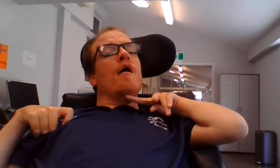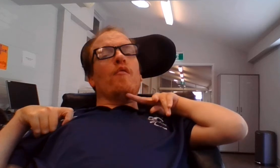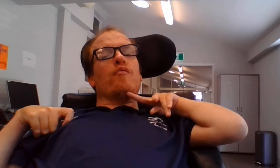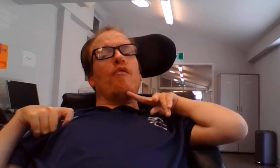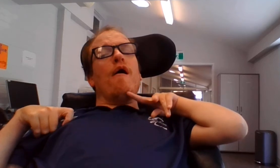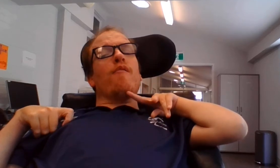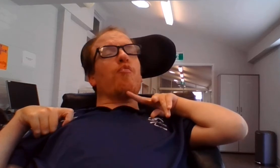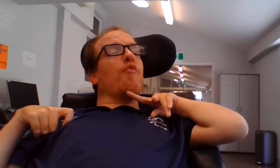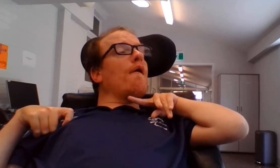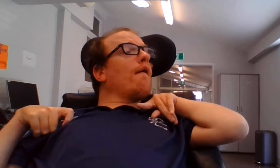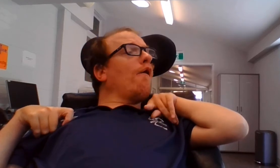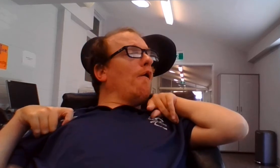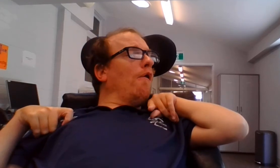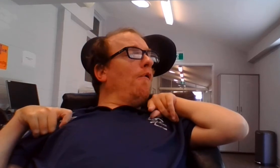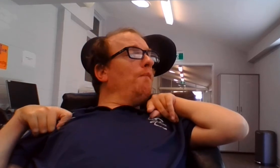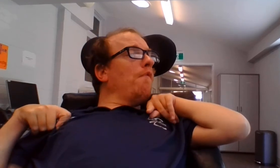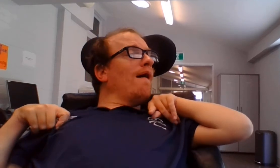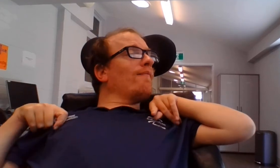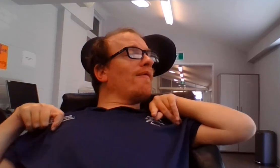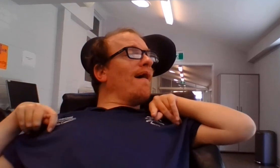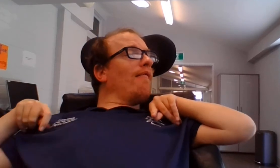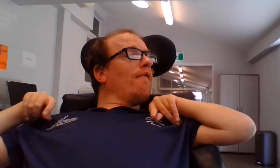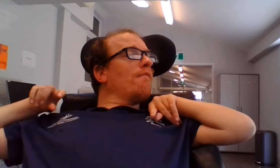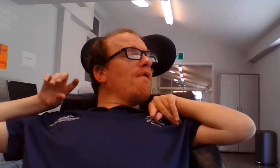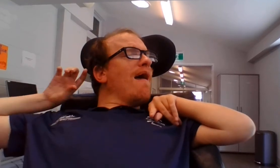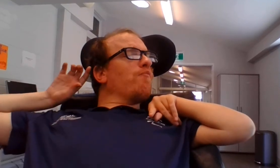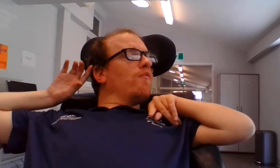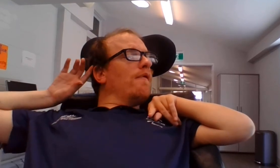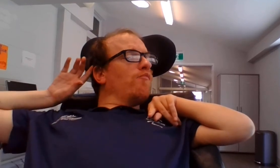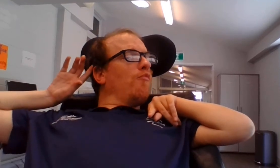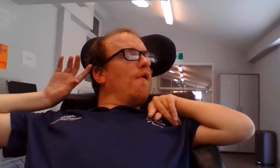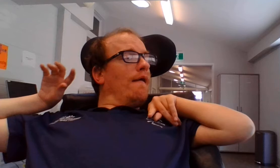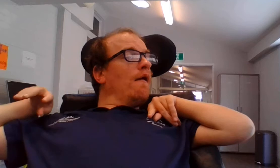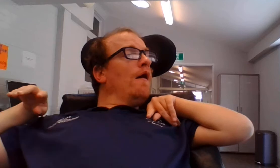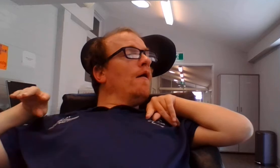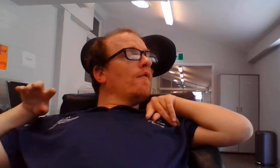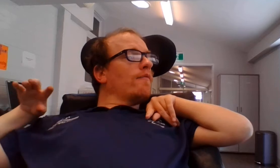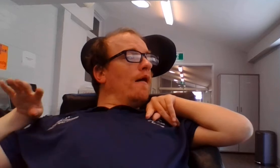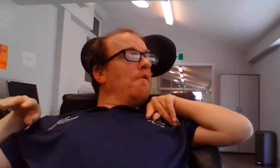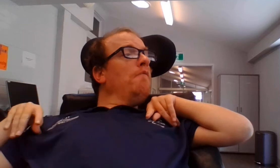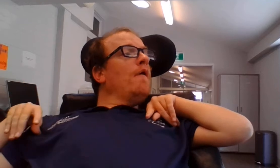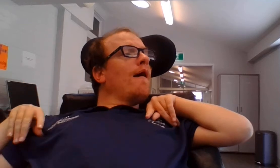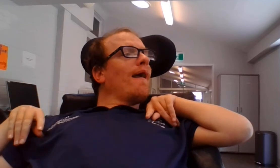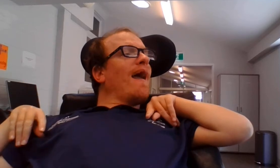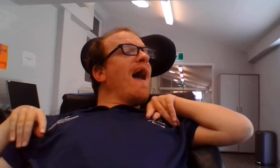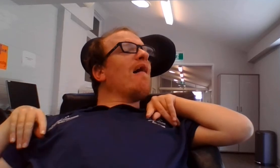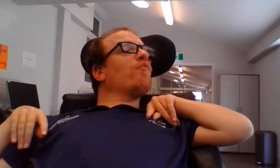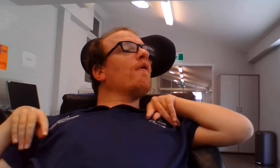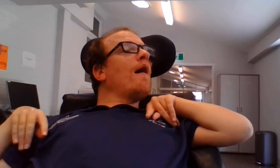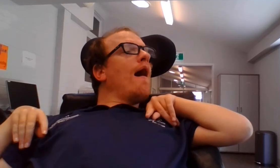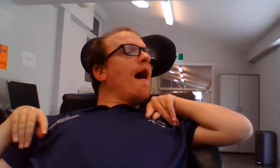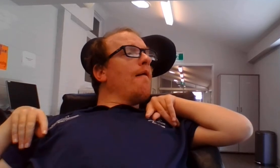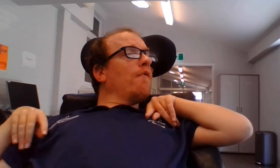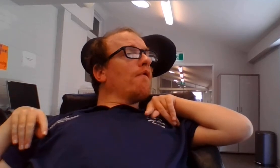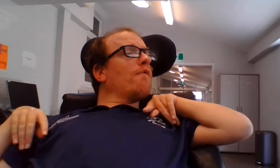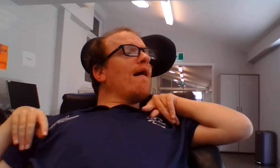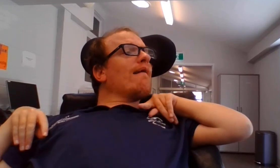slice week on my daily wraps this week. So, Cass, have a great